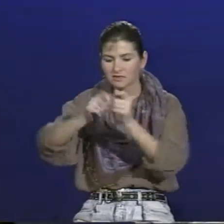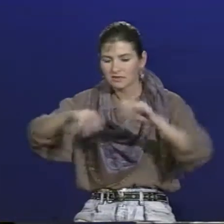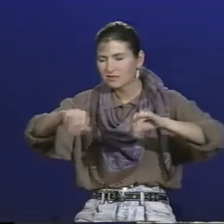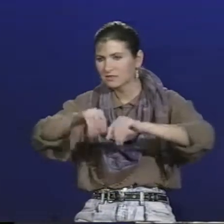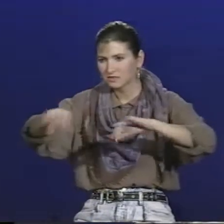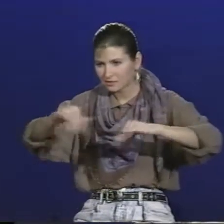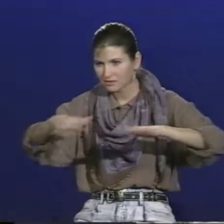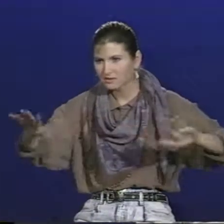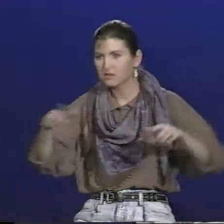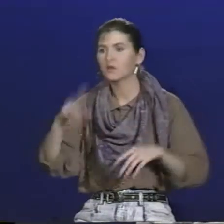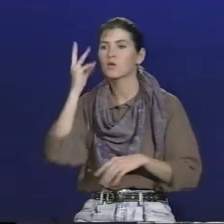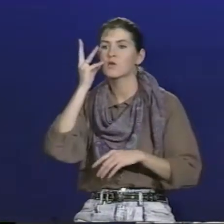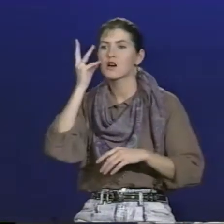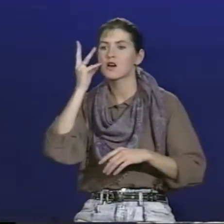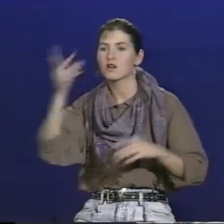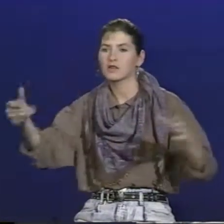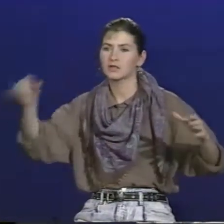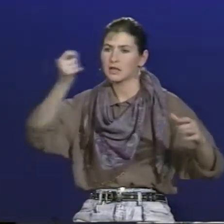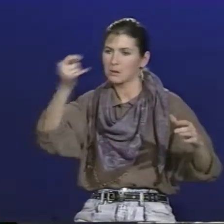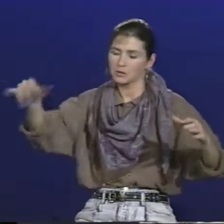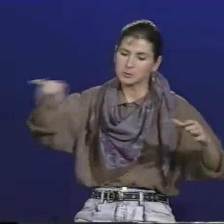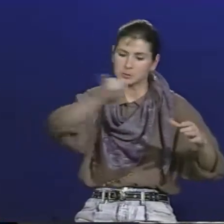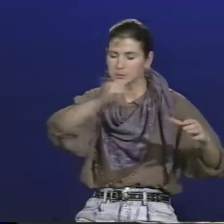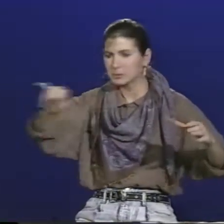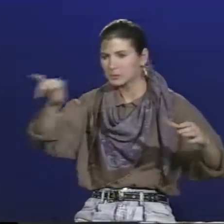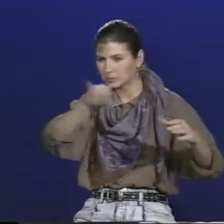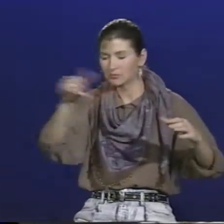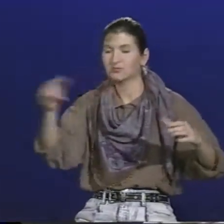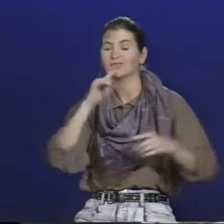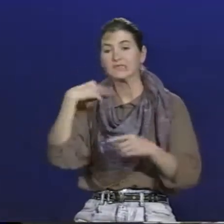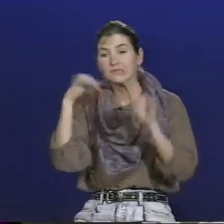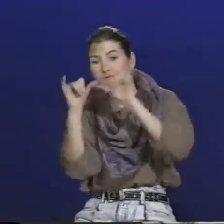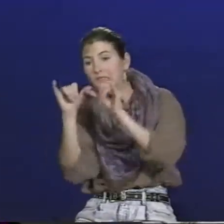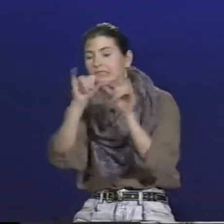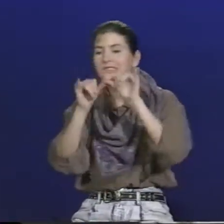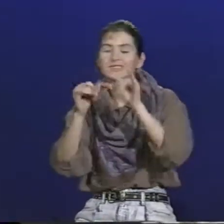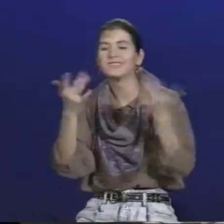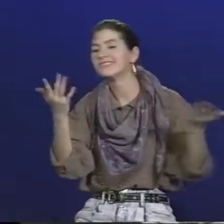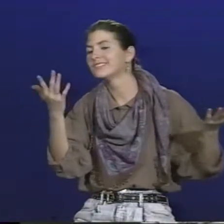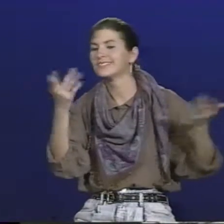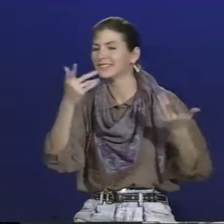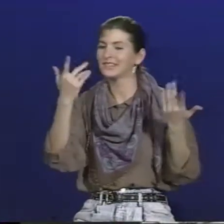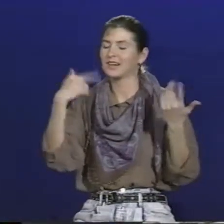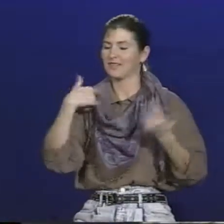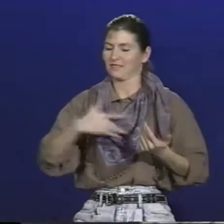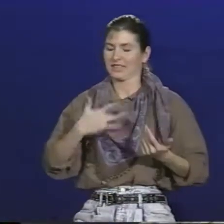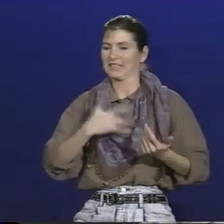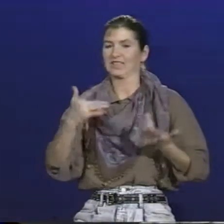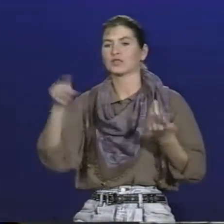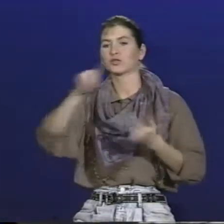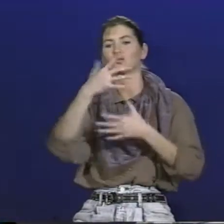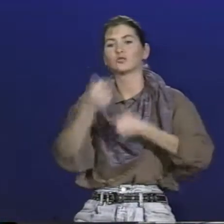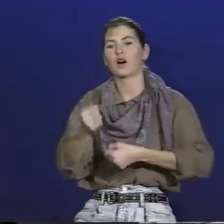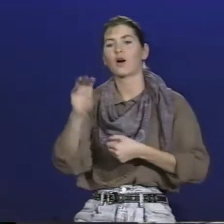Some crumpled basil leaves. A little bit of wine. I don't have exact measurements on these ingredients.